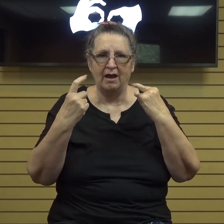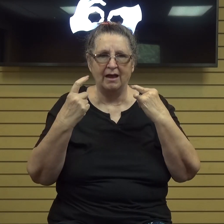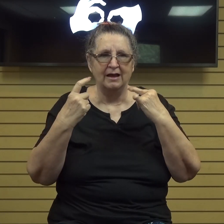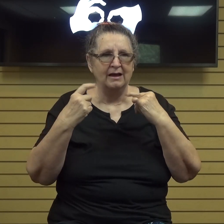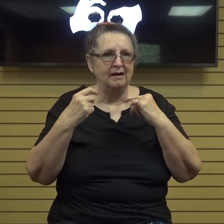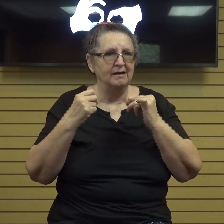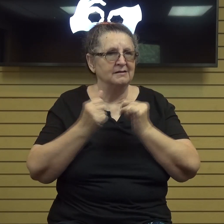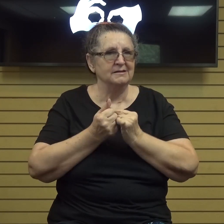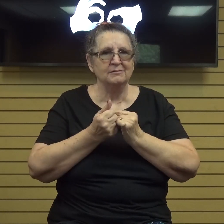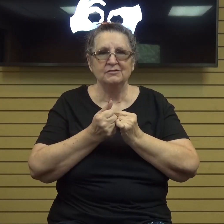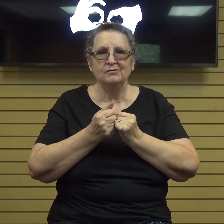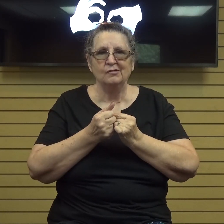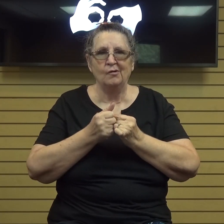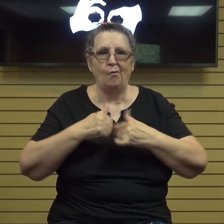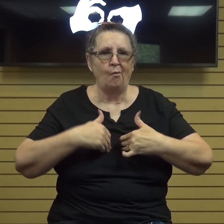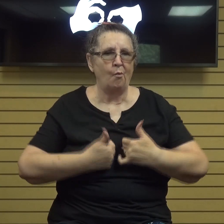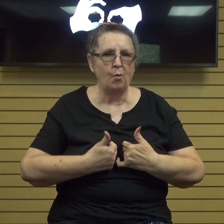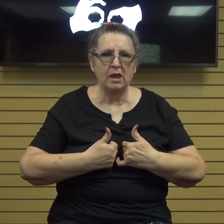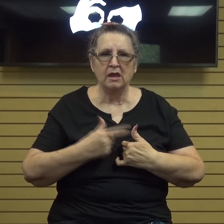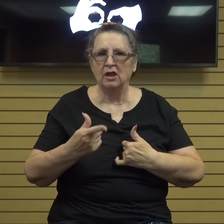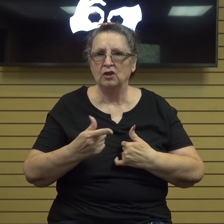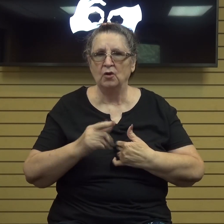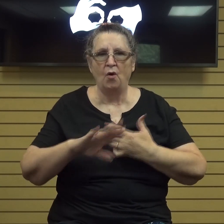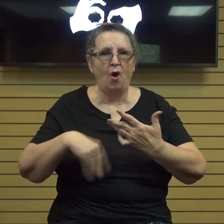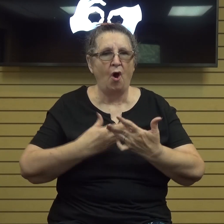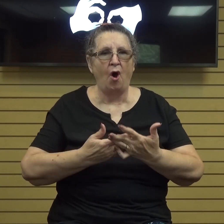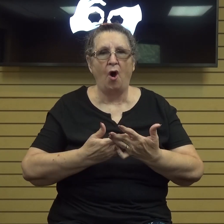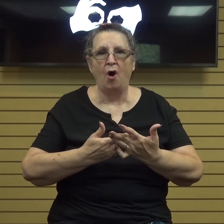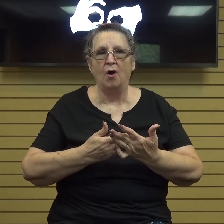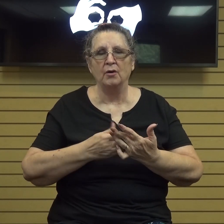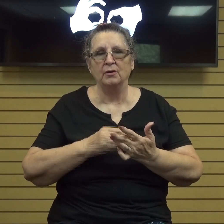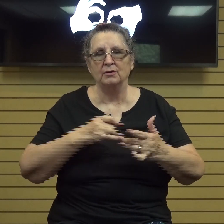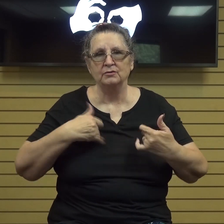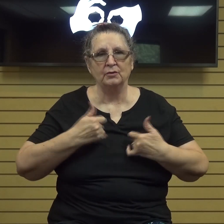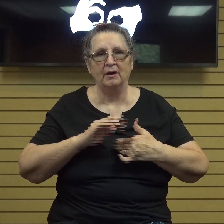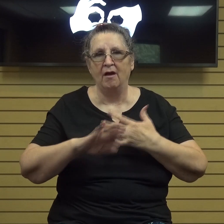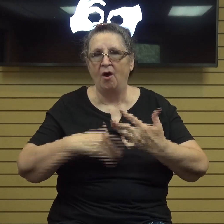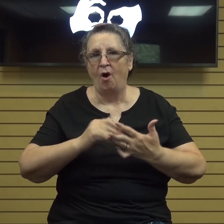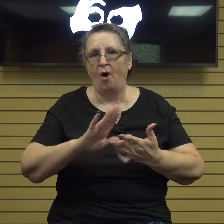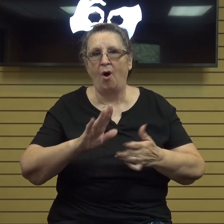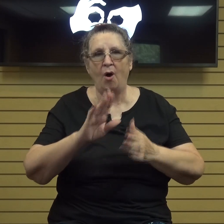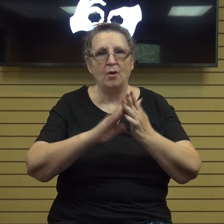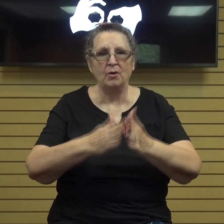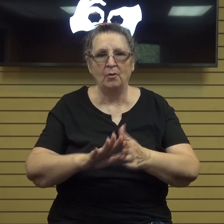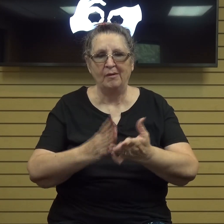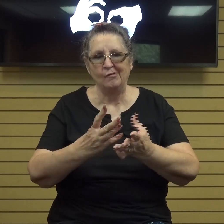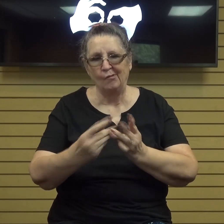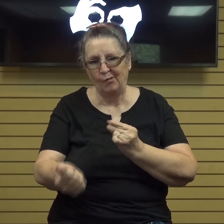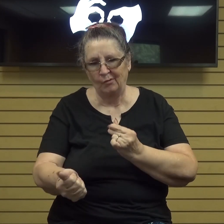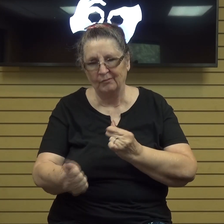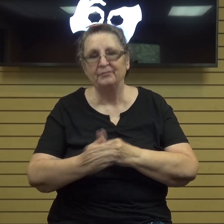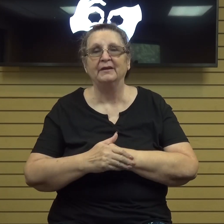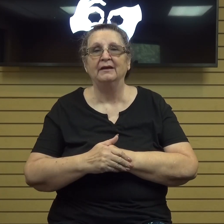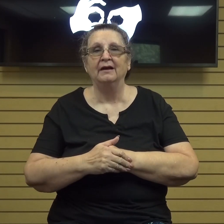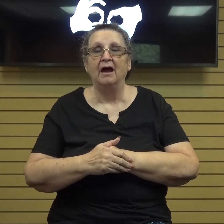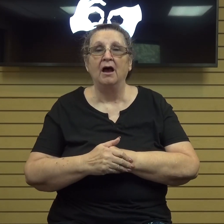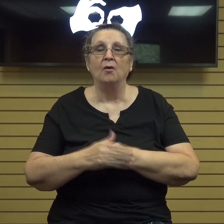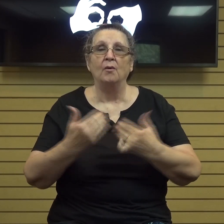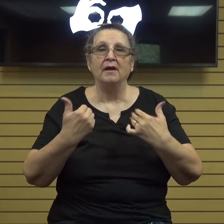to take your joy and your peace I think we all have struggles that test our faith that tests our patience